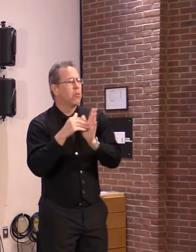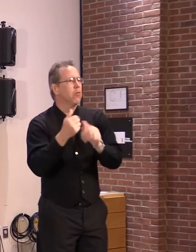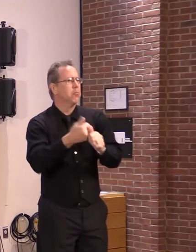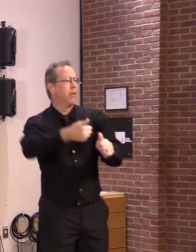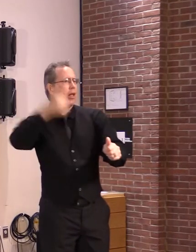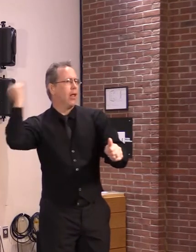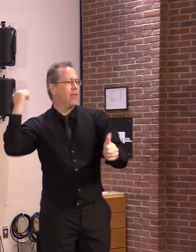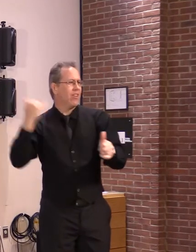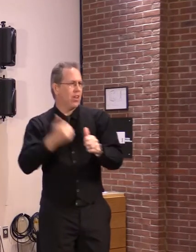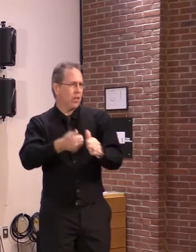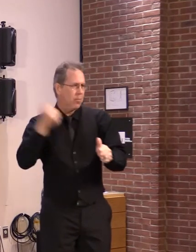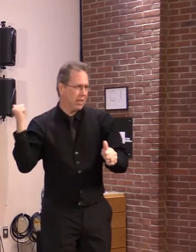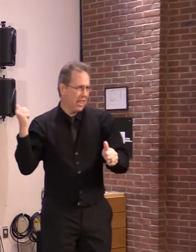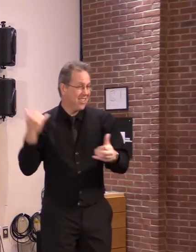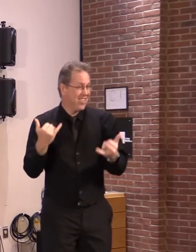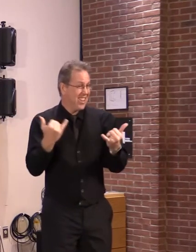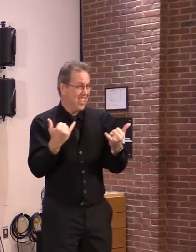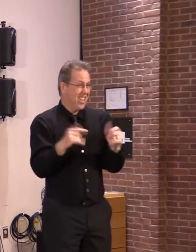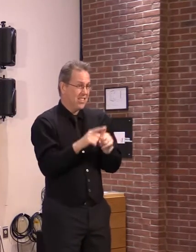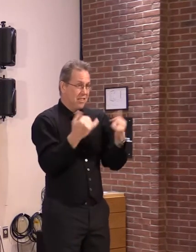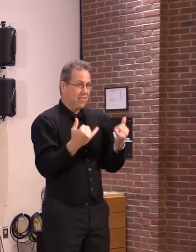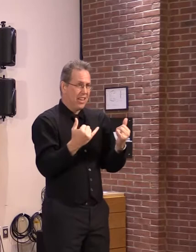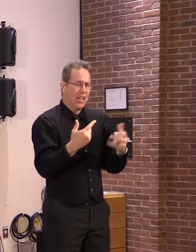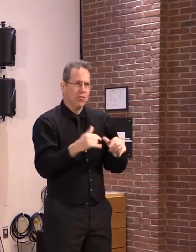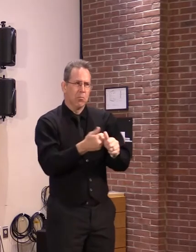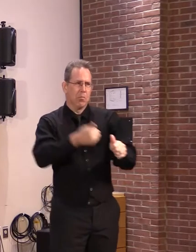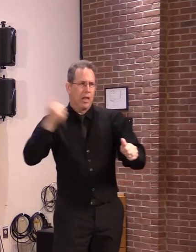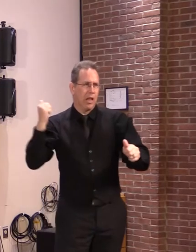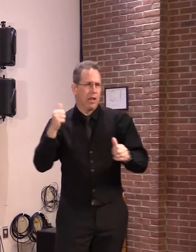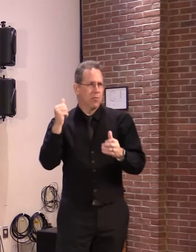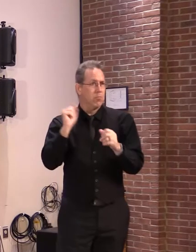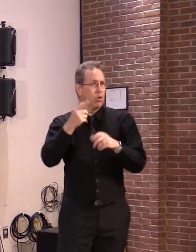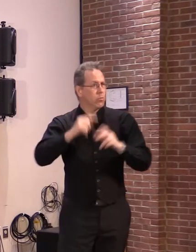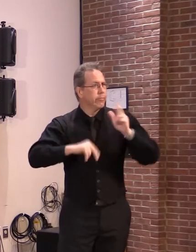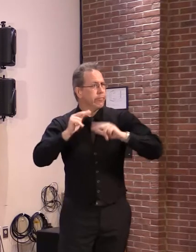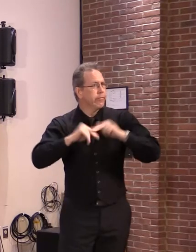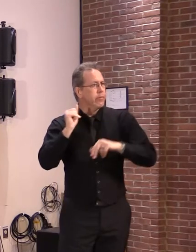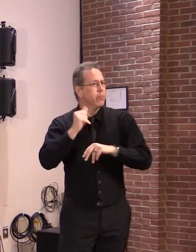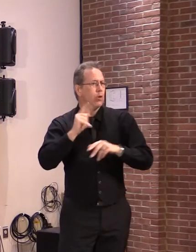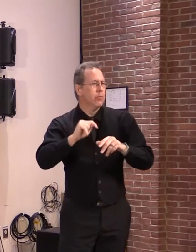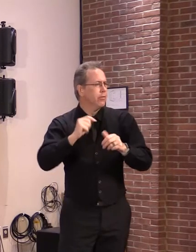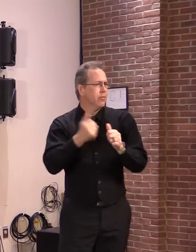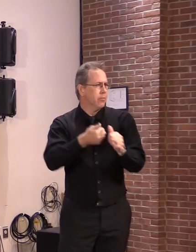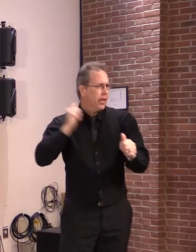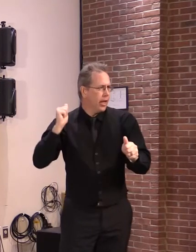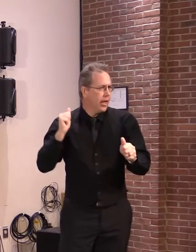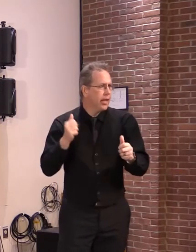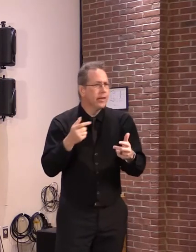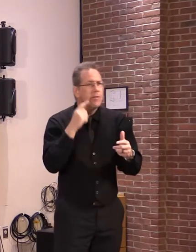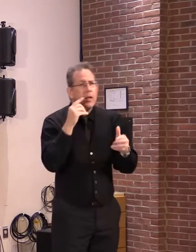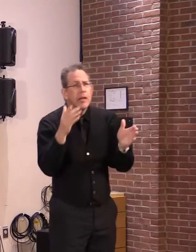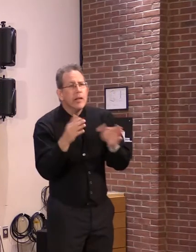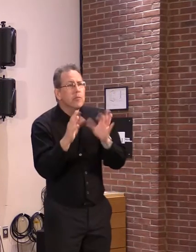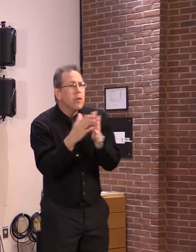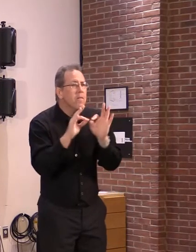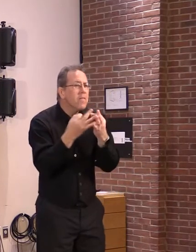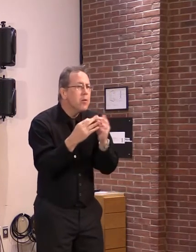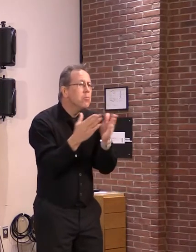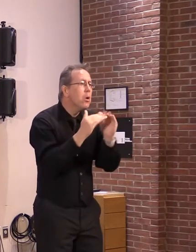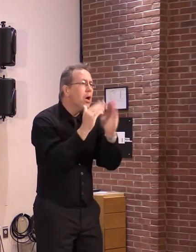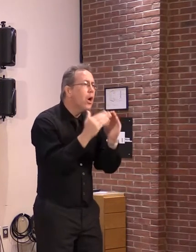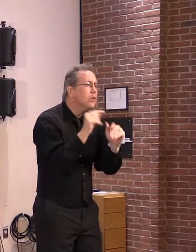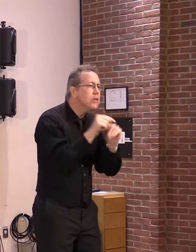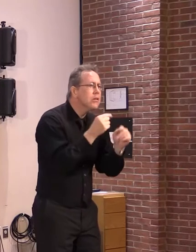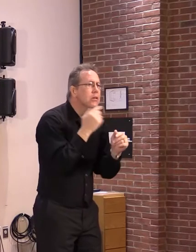need. And you're correct. A lot of that is related to smaller household size. You know, we have a lot